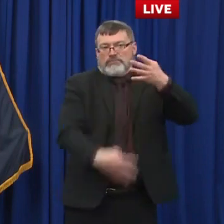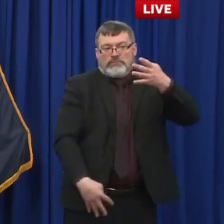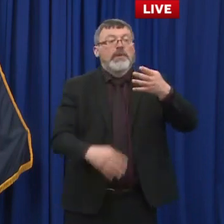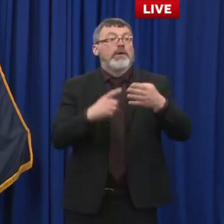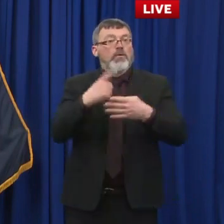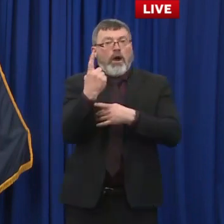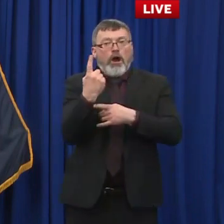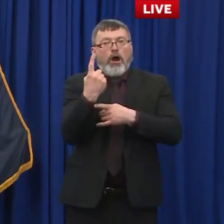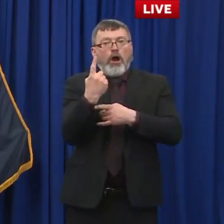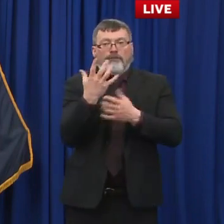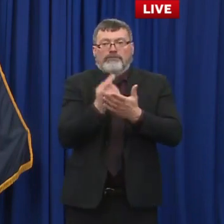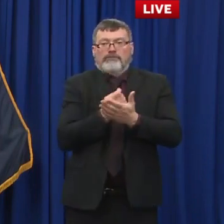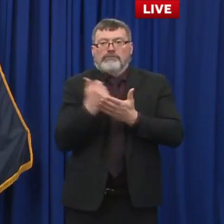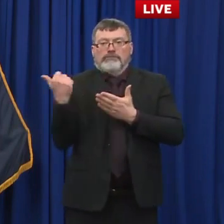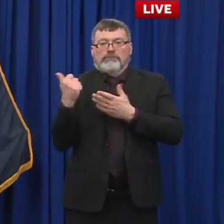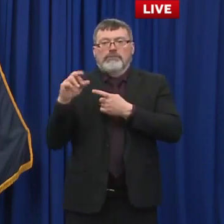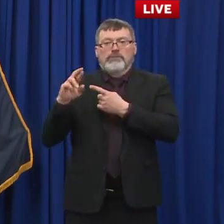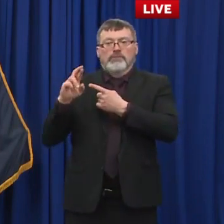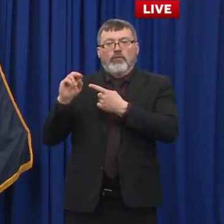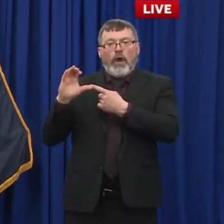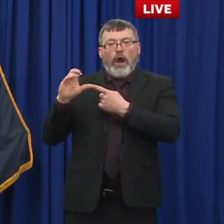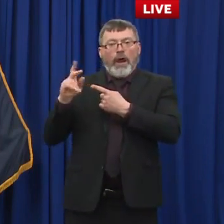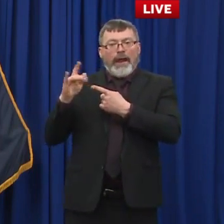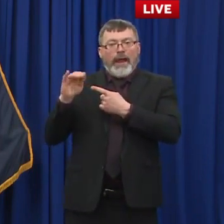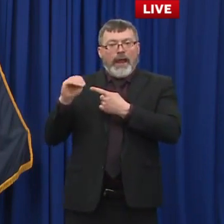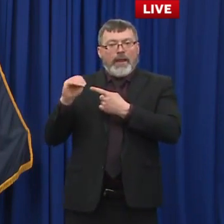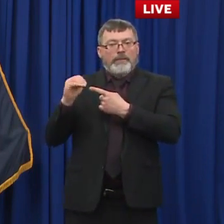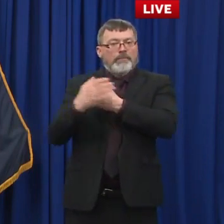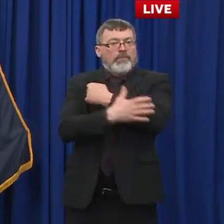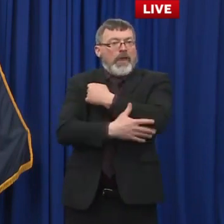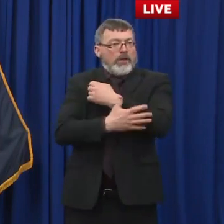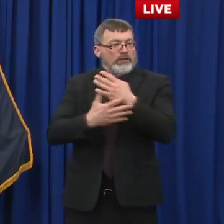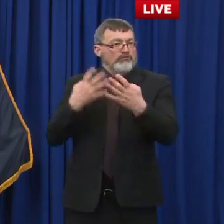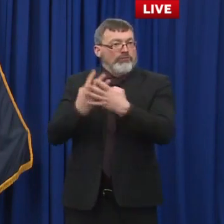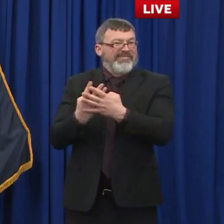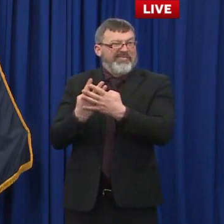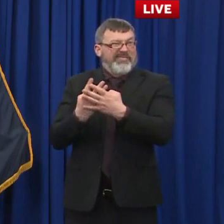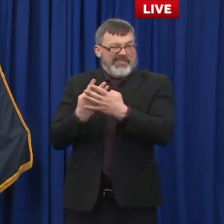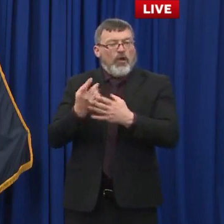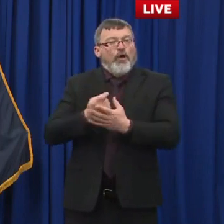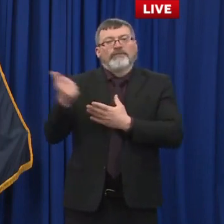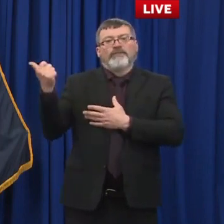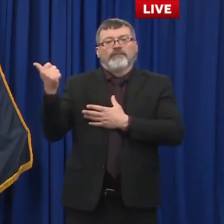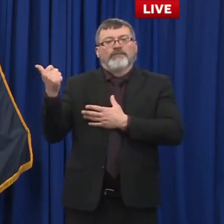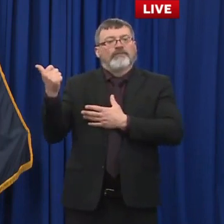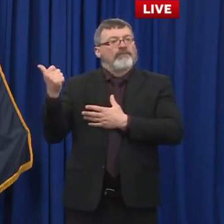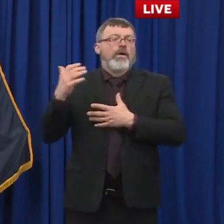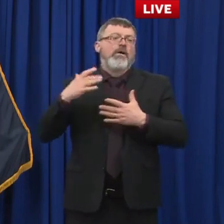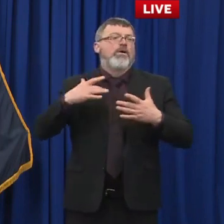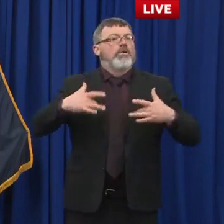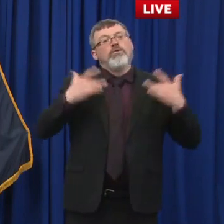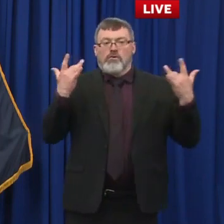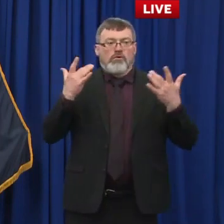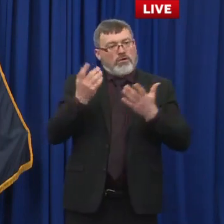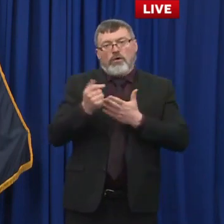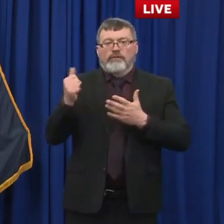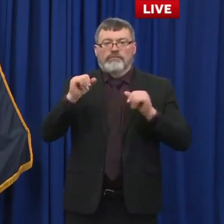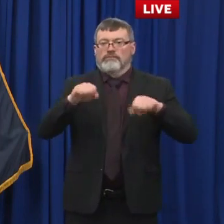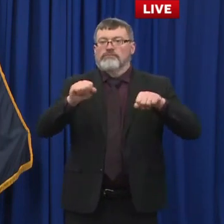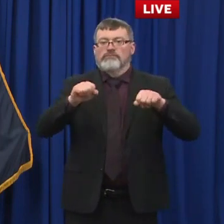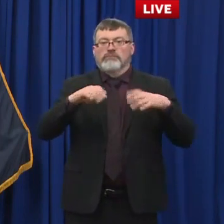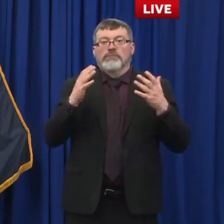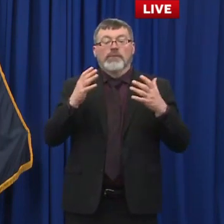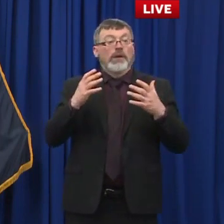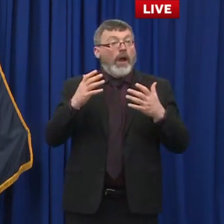County House of Corrections is closed for as further outbreak has closed. We have no new outbreaks to announce. That leaves